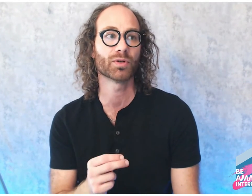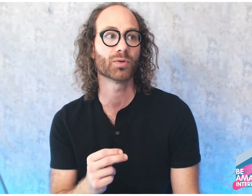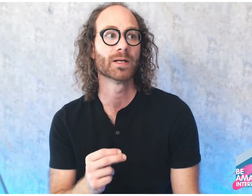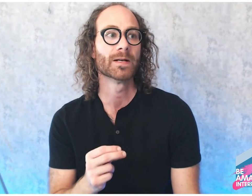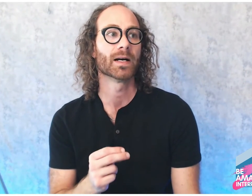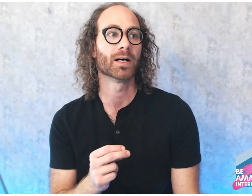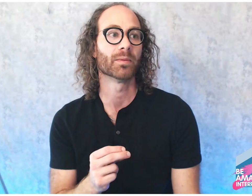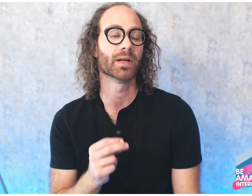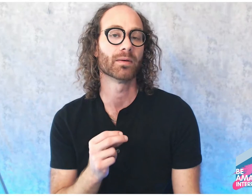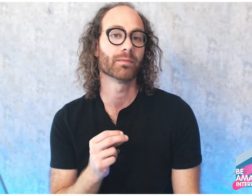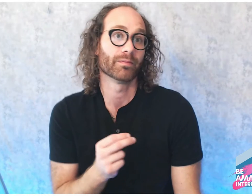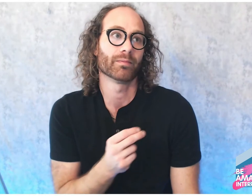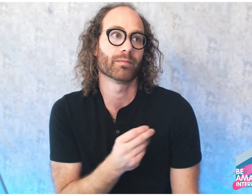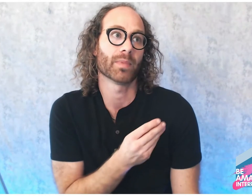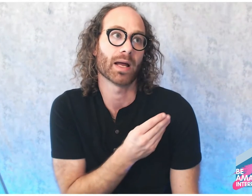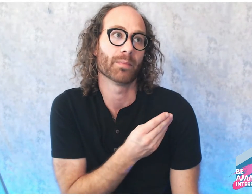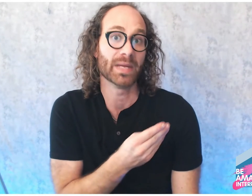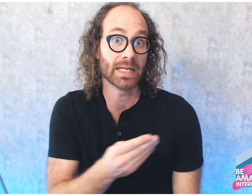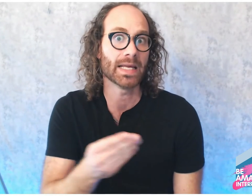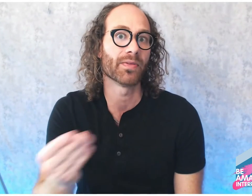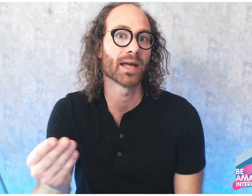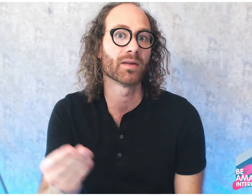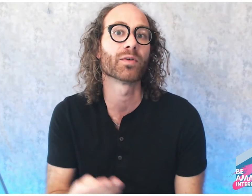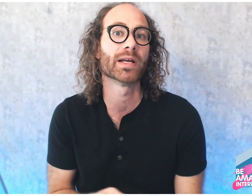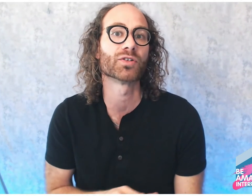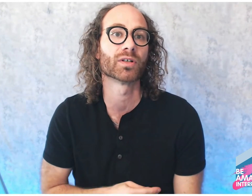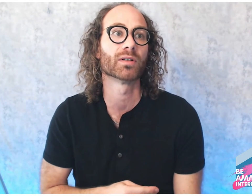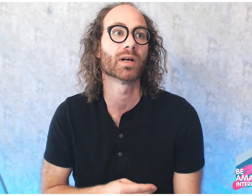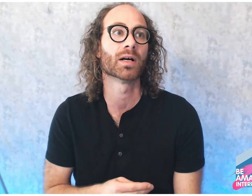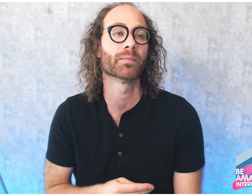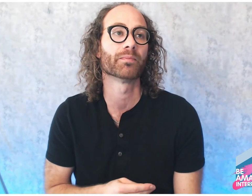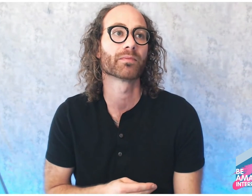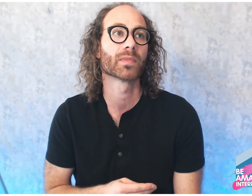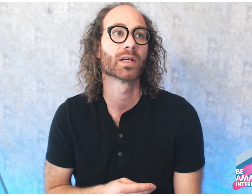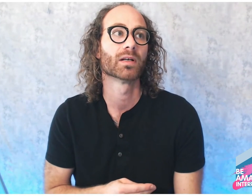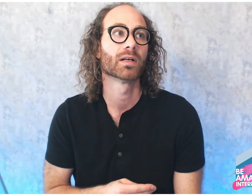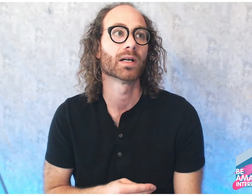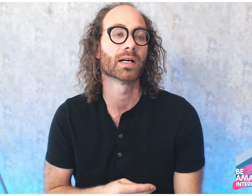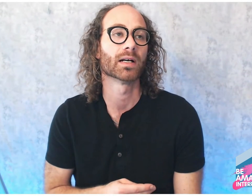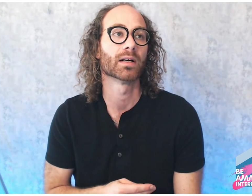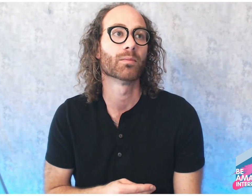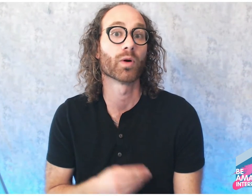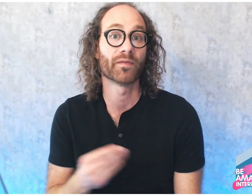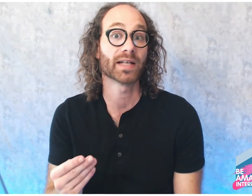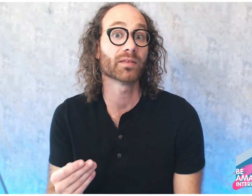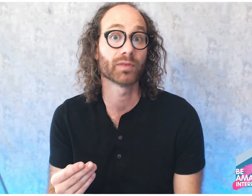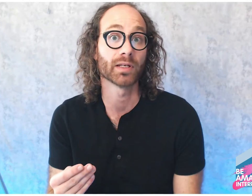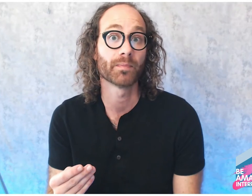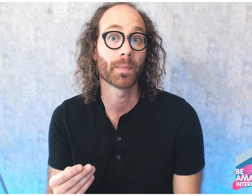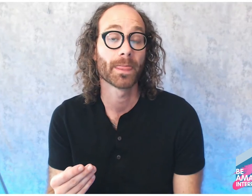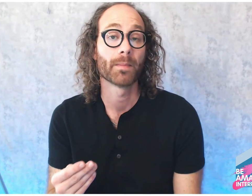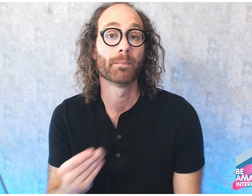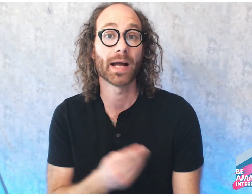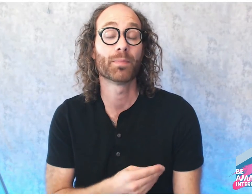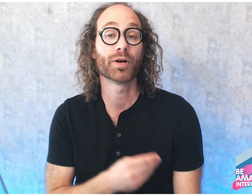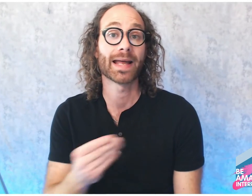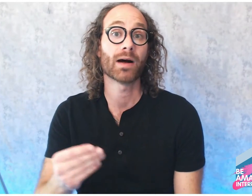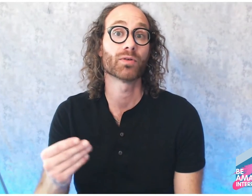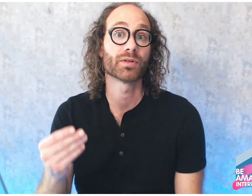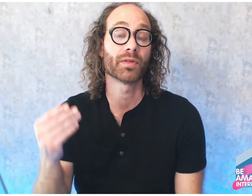mediate that information more effectively by putting out the things